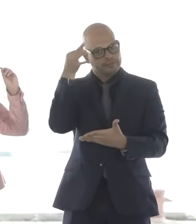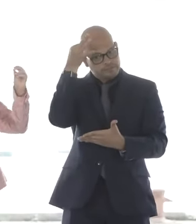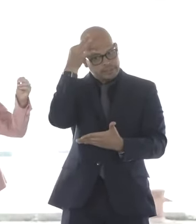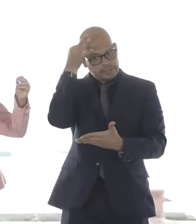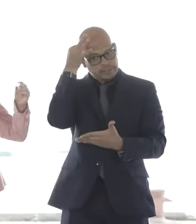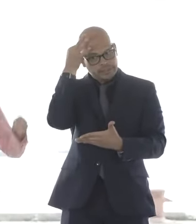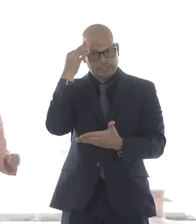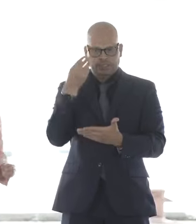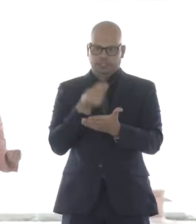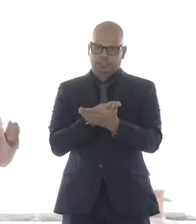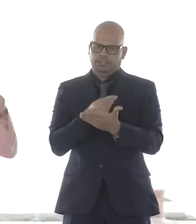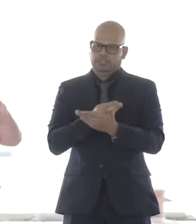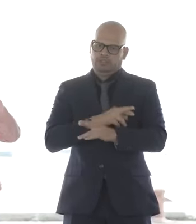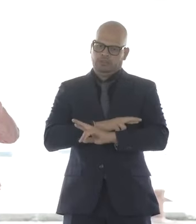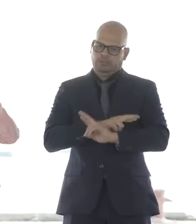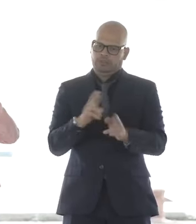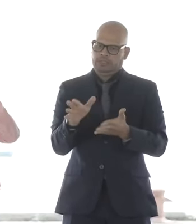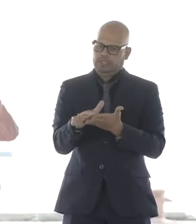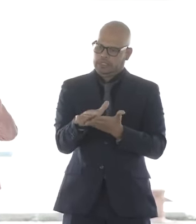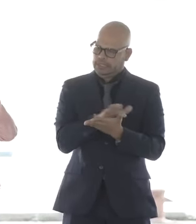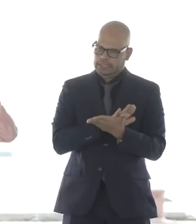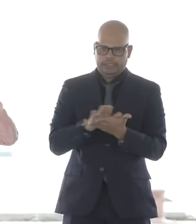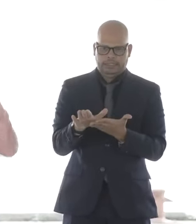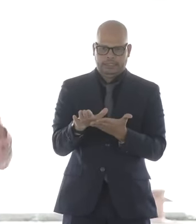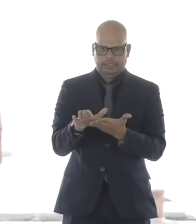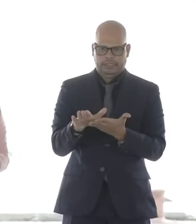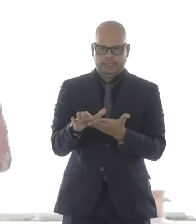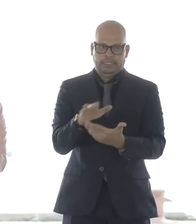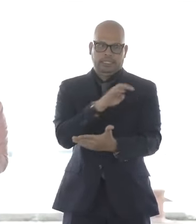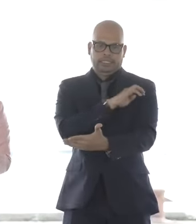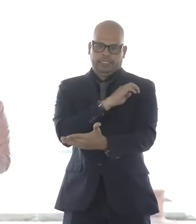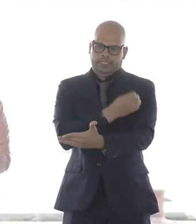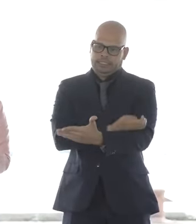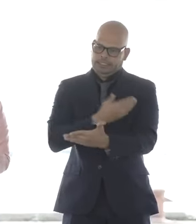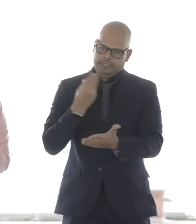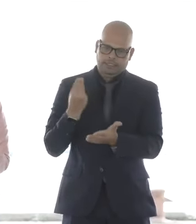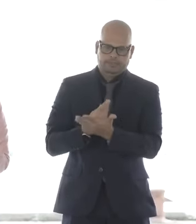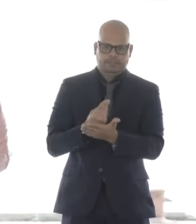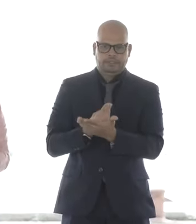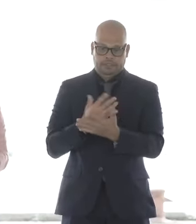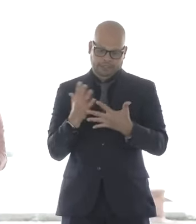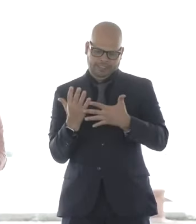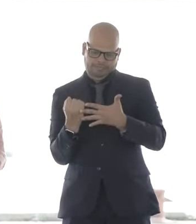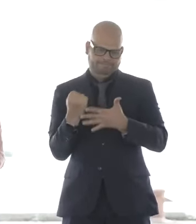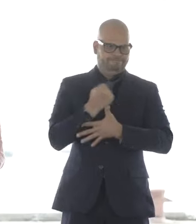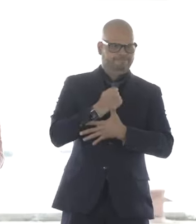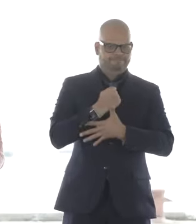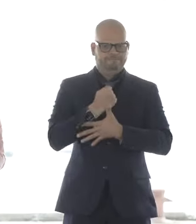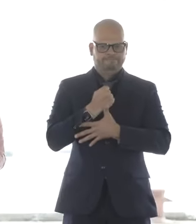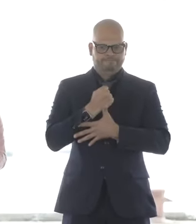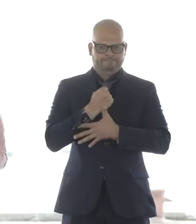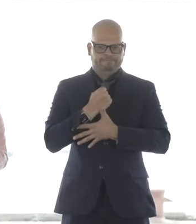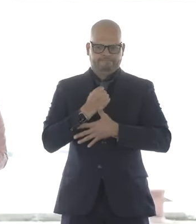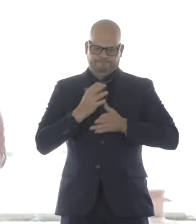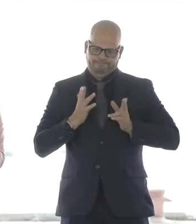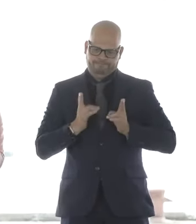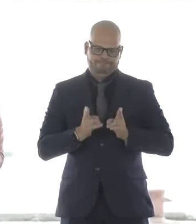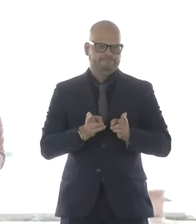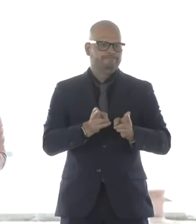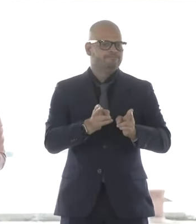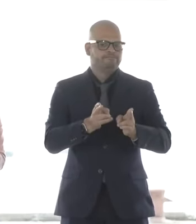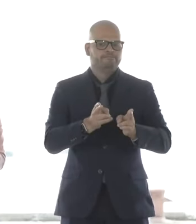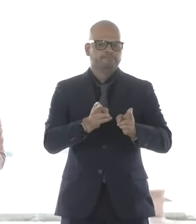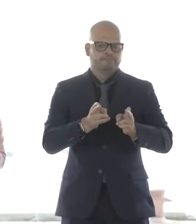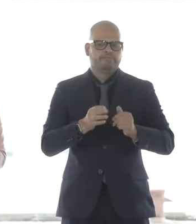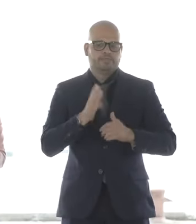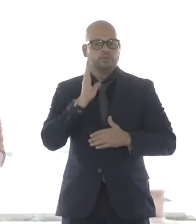move from two to one. But that's thanks to our strong proactive policies in clean energy, in building decarbonization, and in